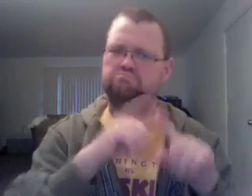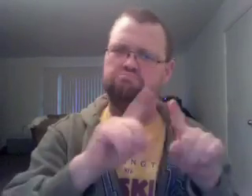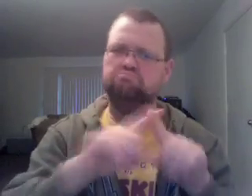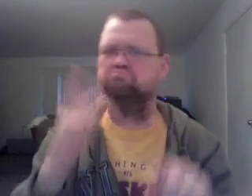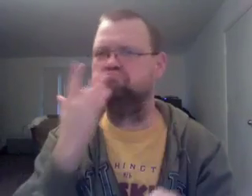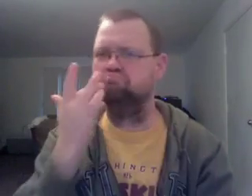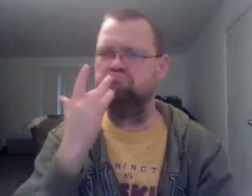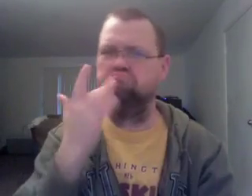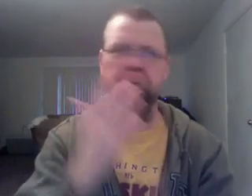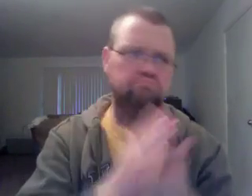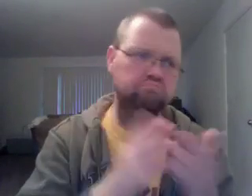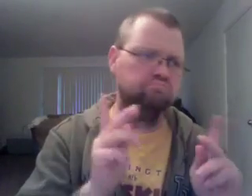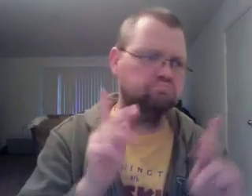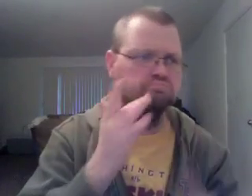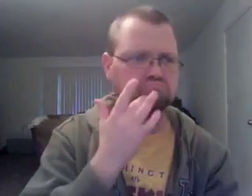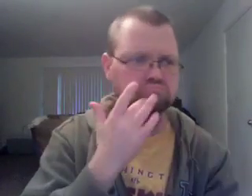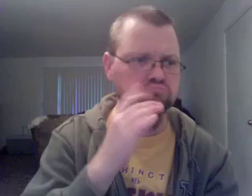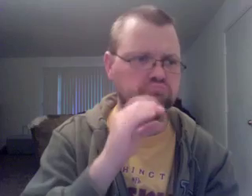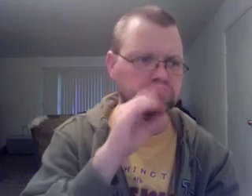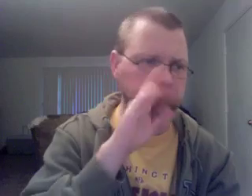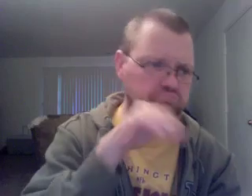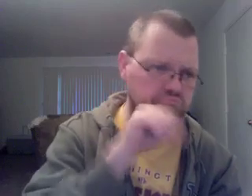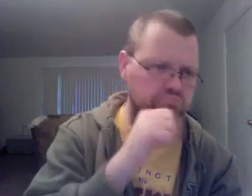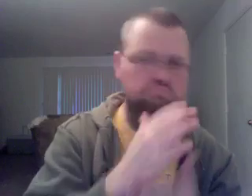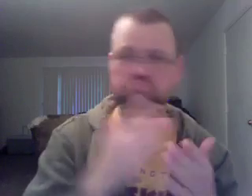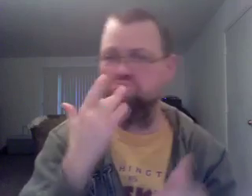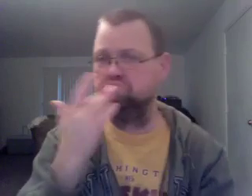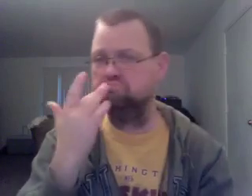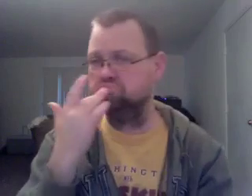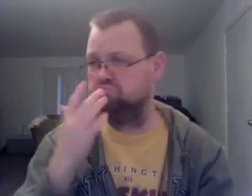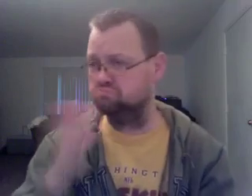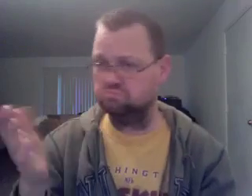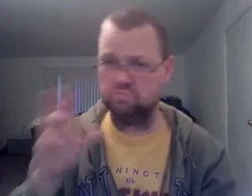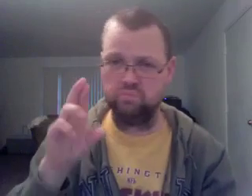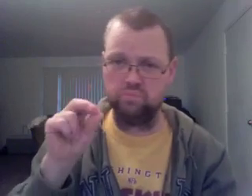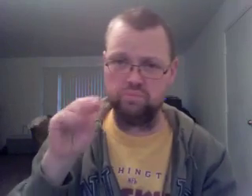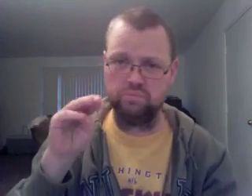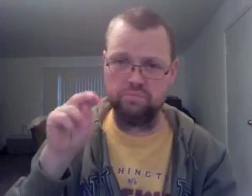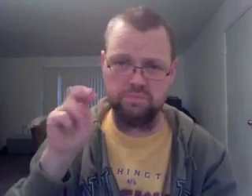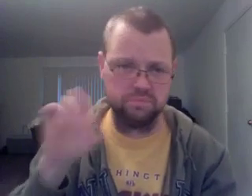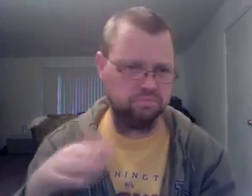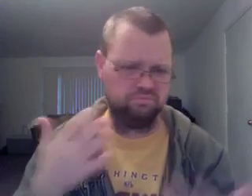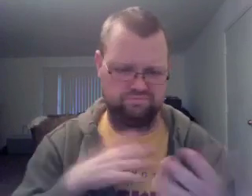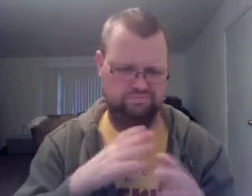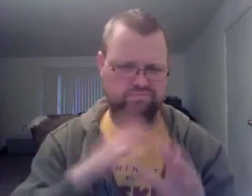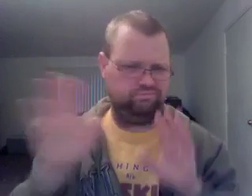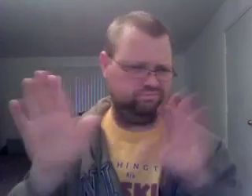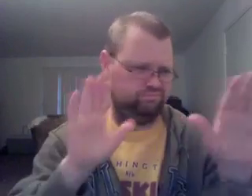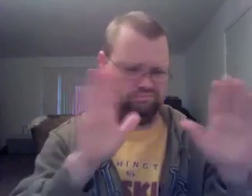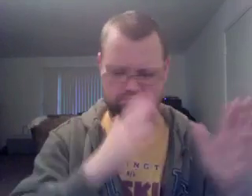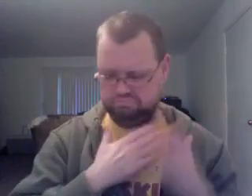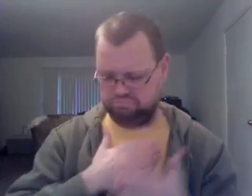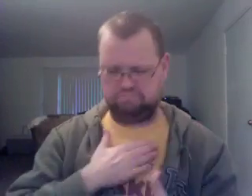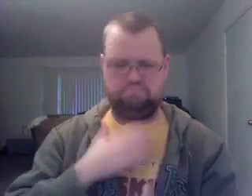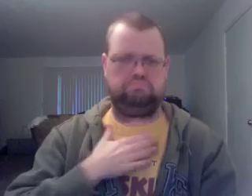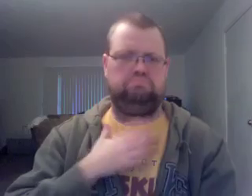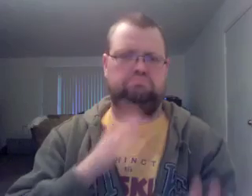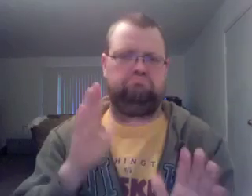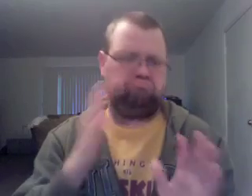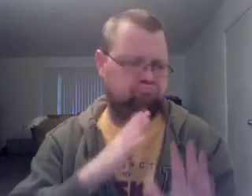He's running a laps. Great. And He's succession. Now back on what appears to be another wrong green flag